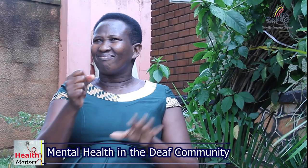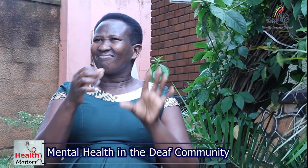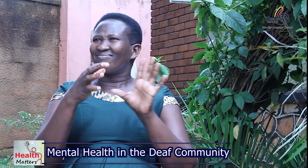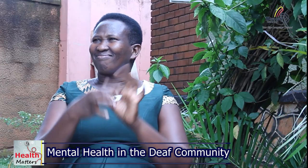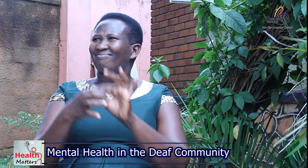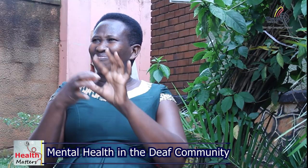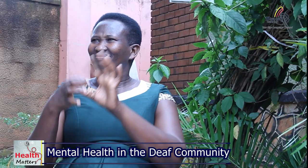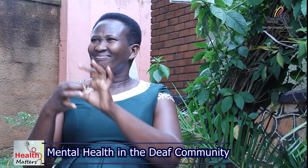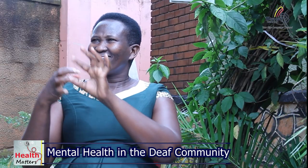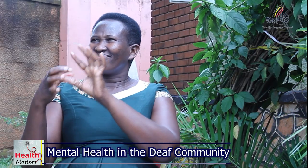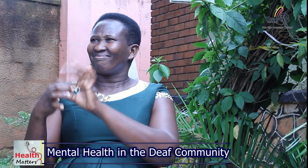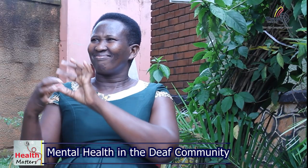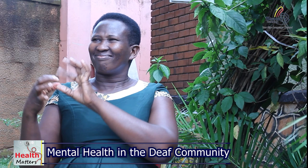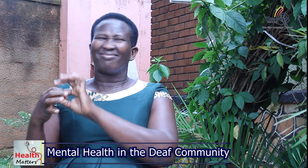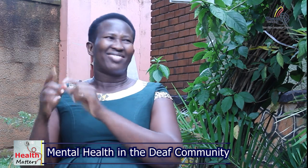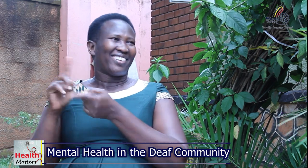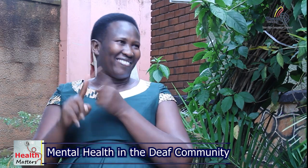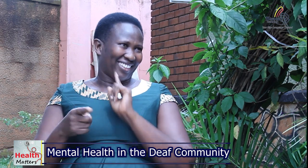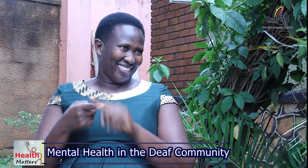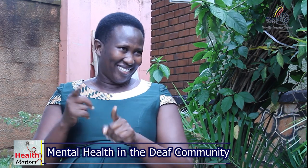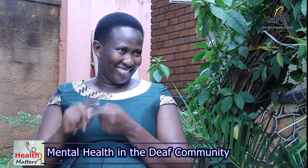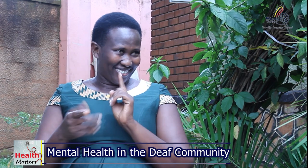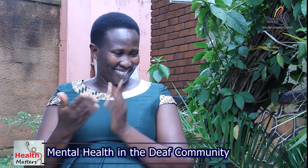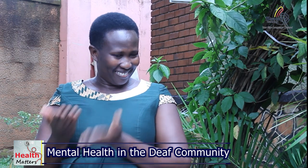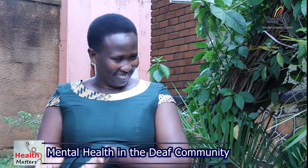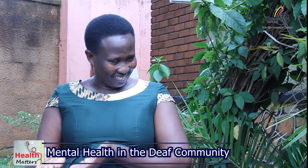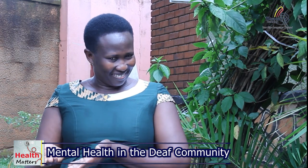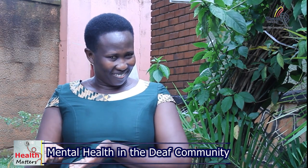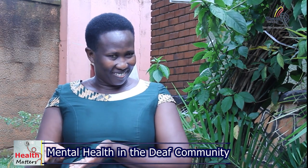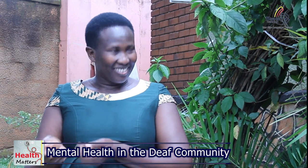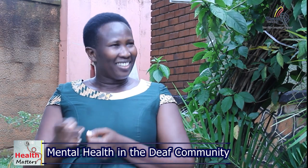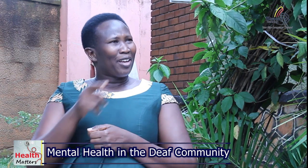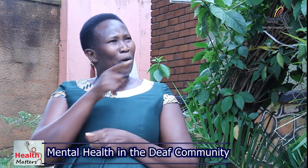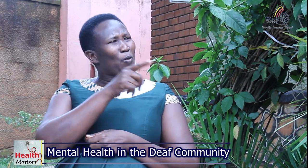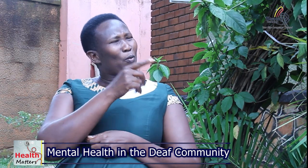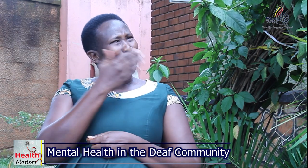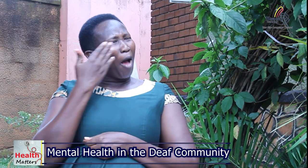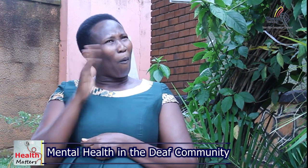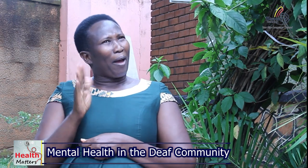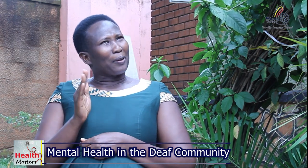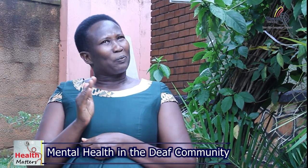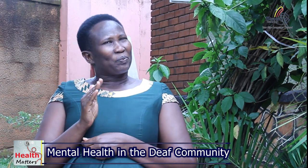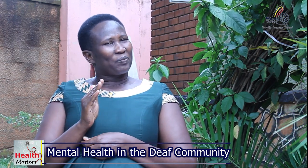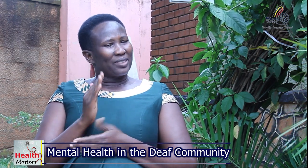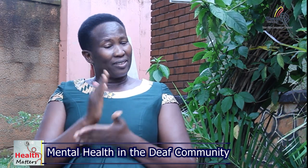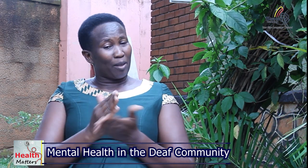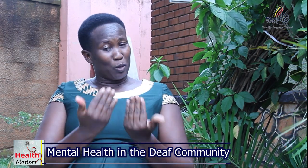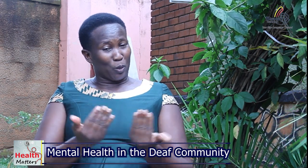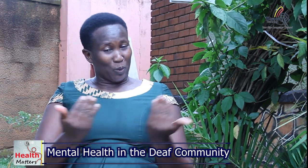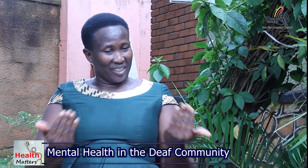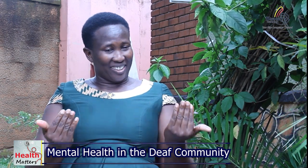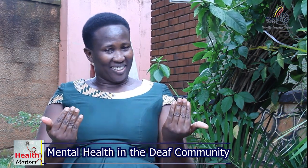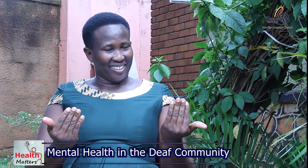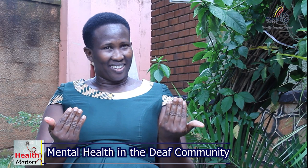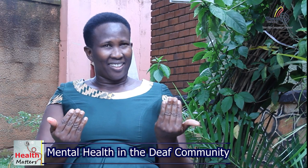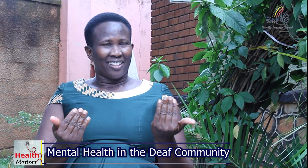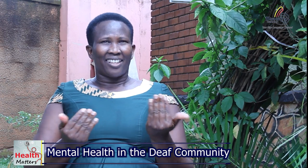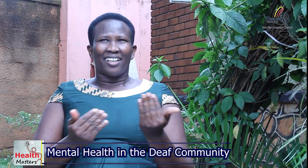be an interpreter but if they find that there is no interpreter or there's no person who knows the language they'll just say let me move